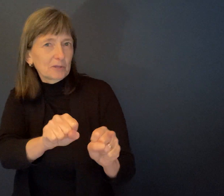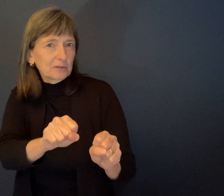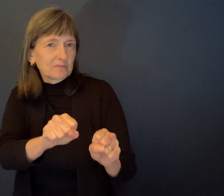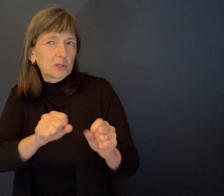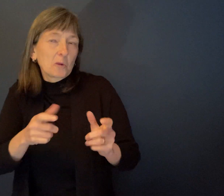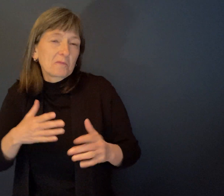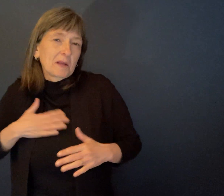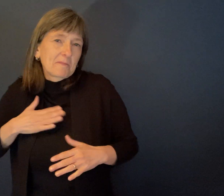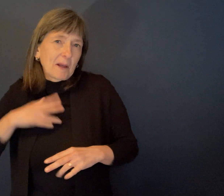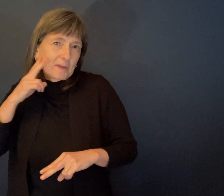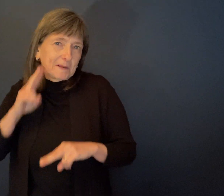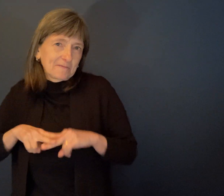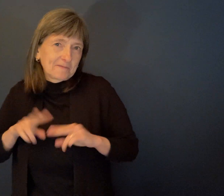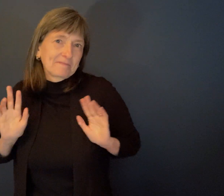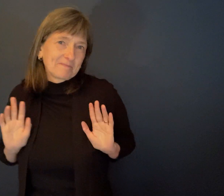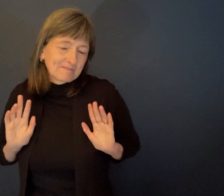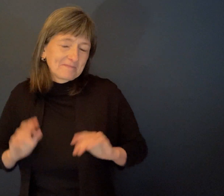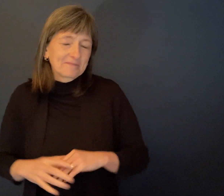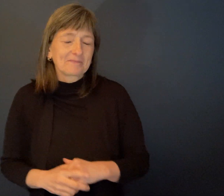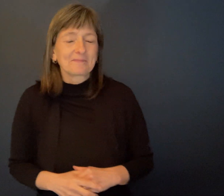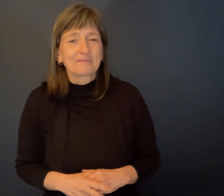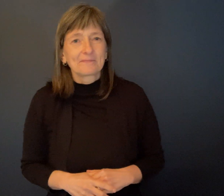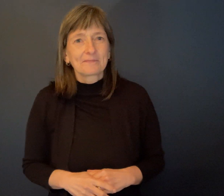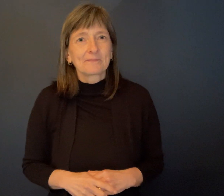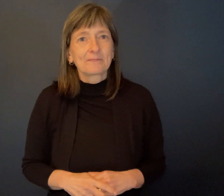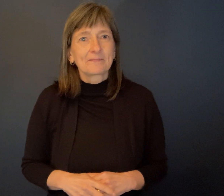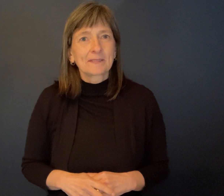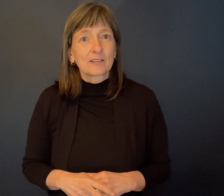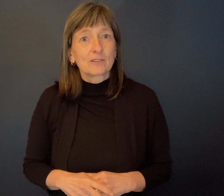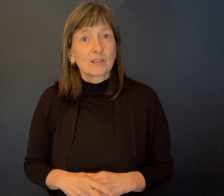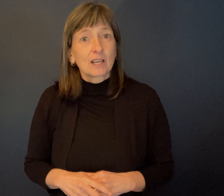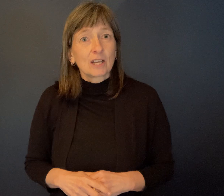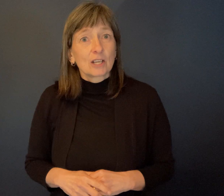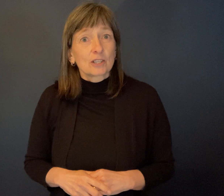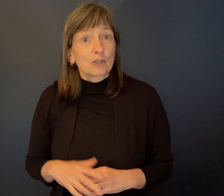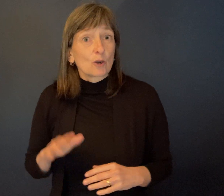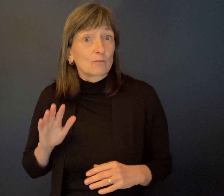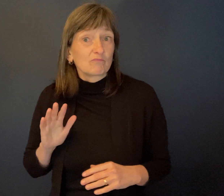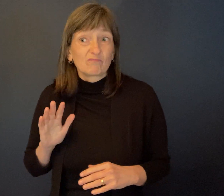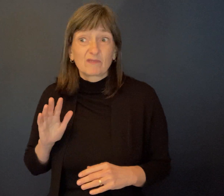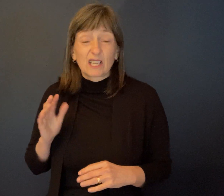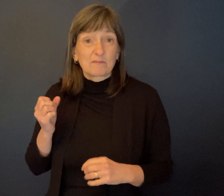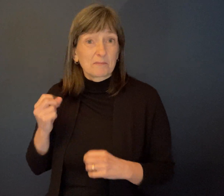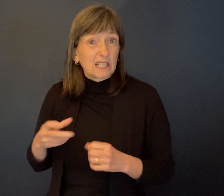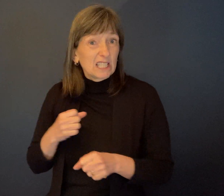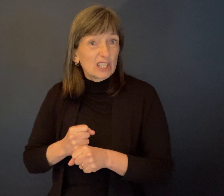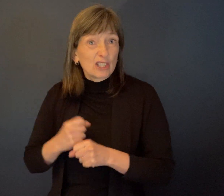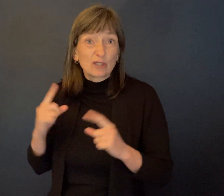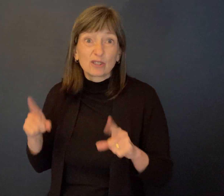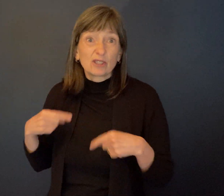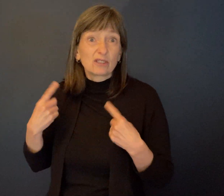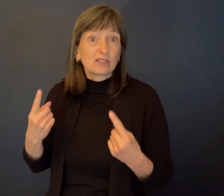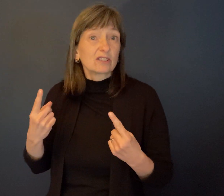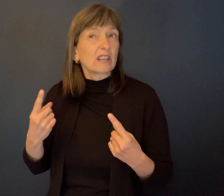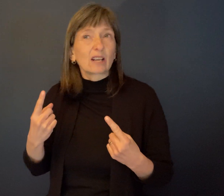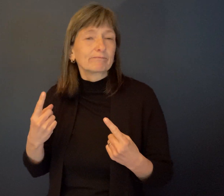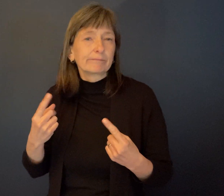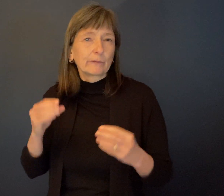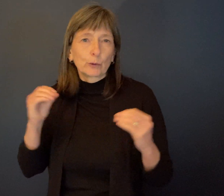anyway. So yeah, it was, you know, years that I really have not a lot of recollection of. But I think I landed